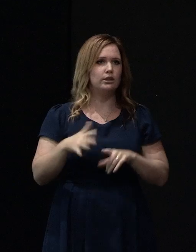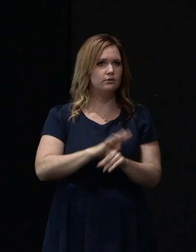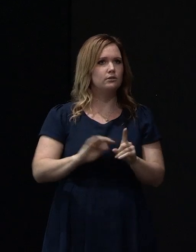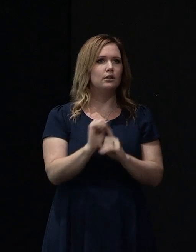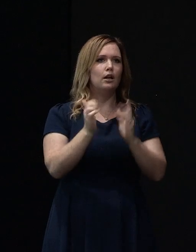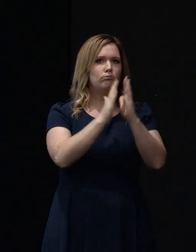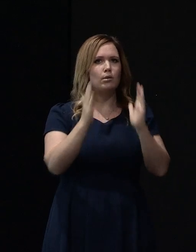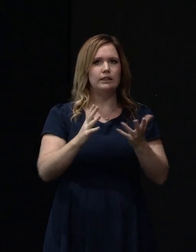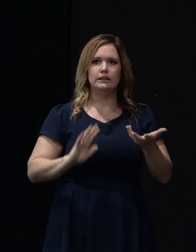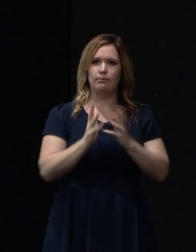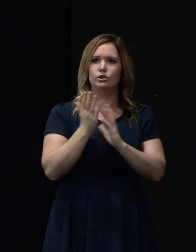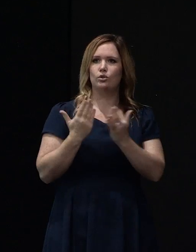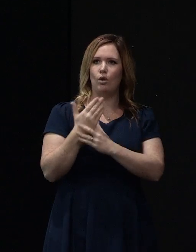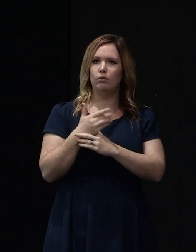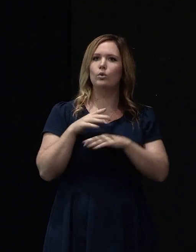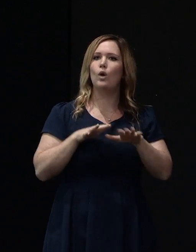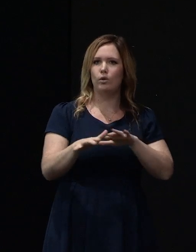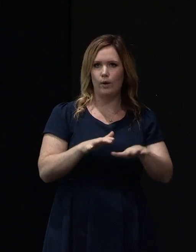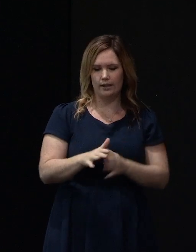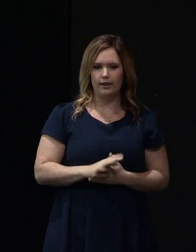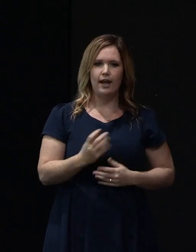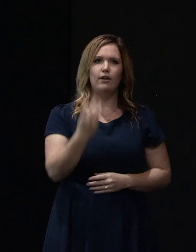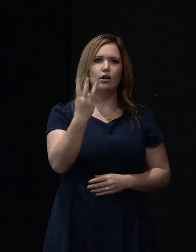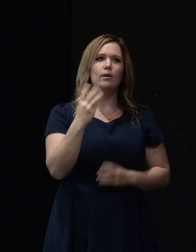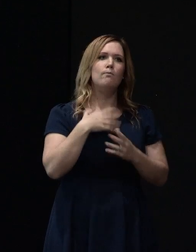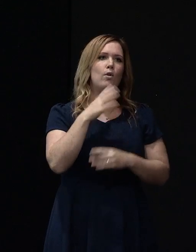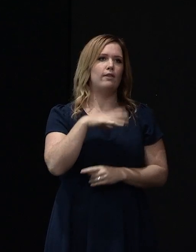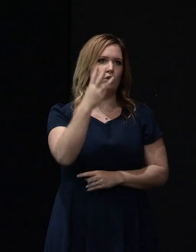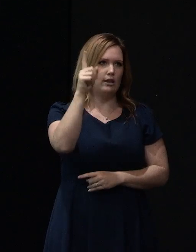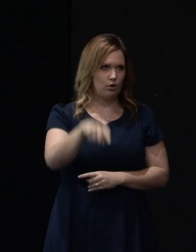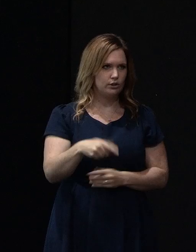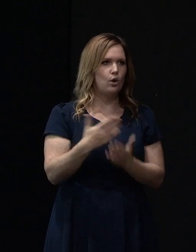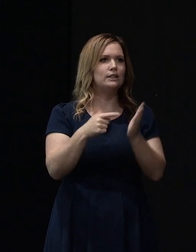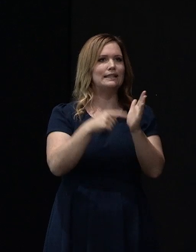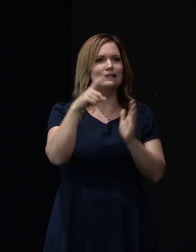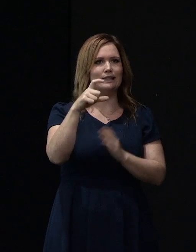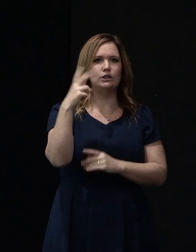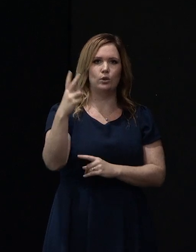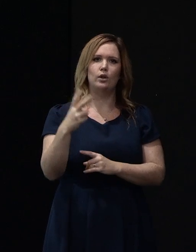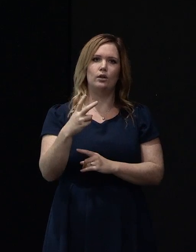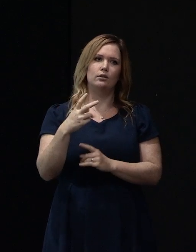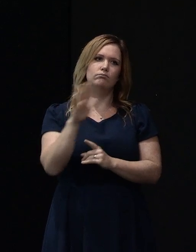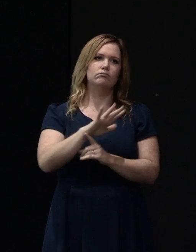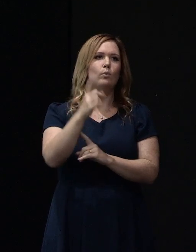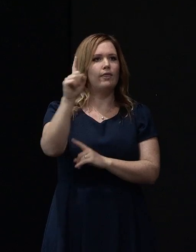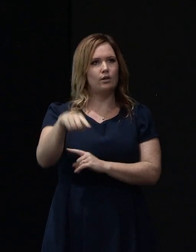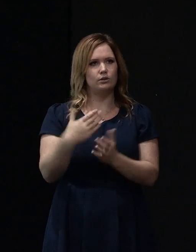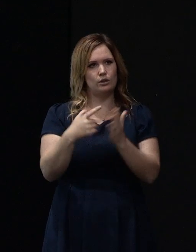damaged in the earthquakes. We have over 3,000 properties on TC2 land and approximately 1,000 on TC3.